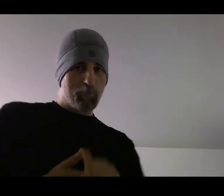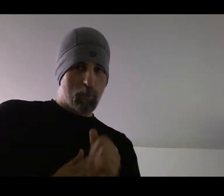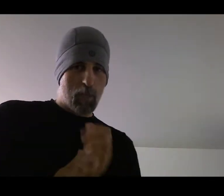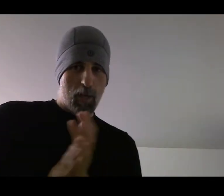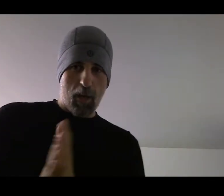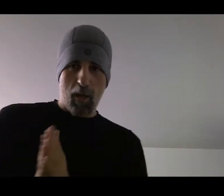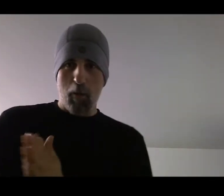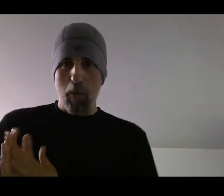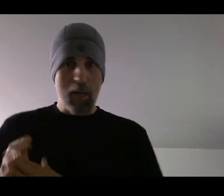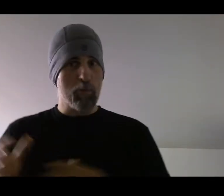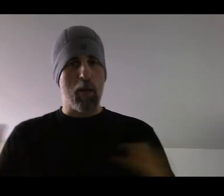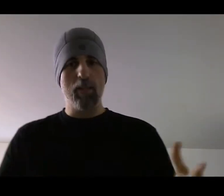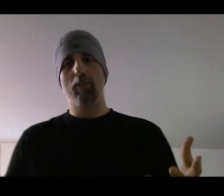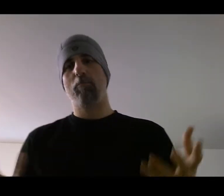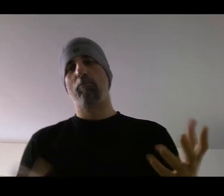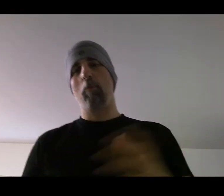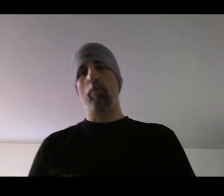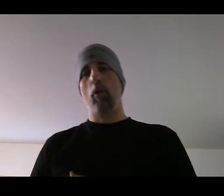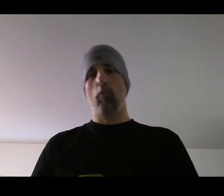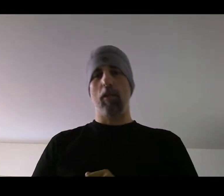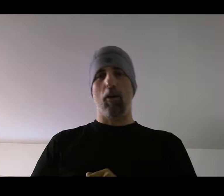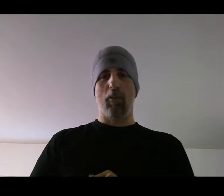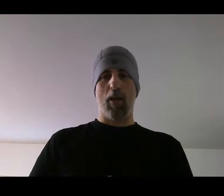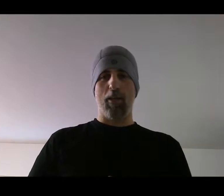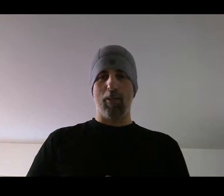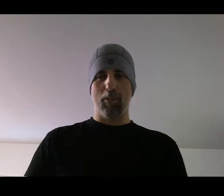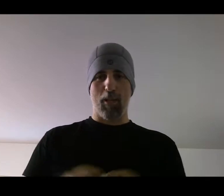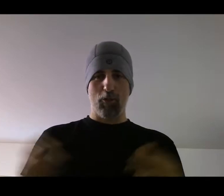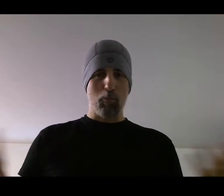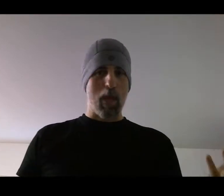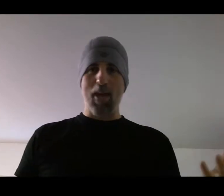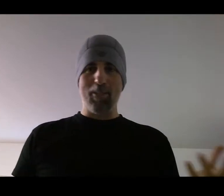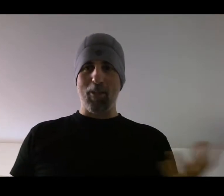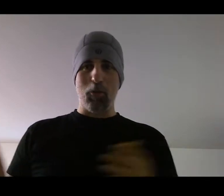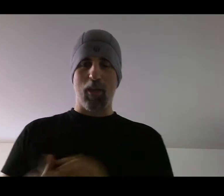Hi, my name is Mike. You might know me online as Jubei D-O-K.